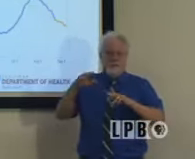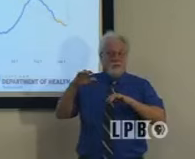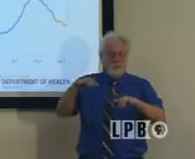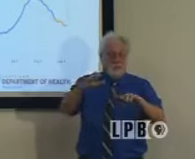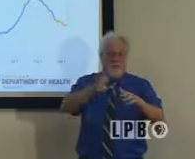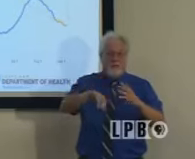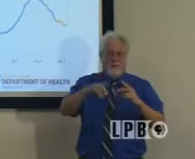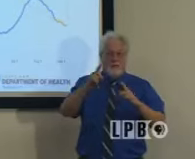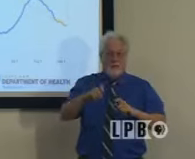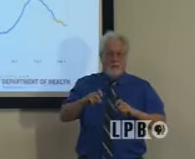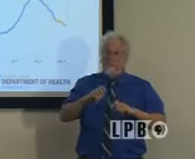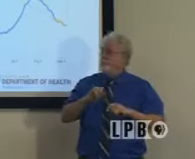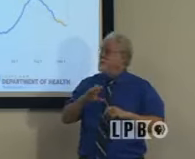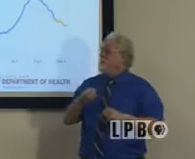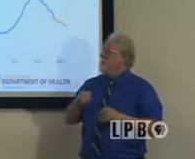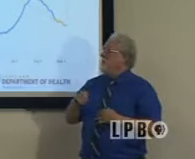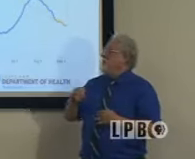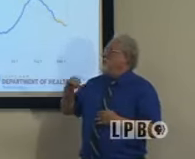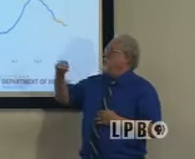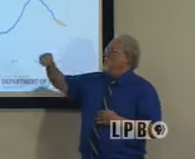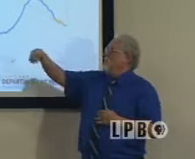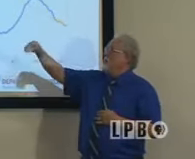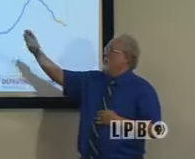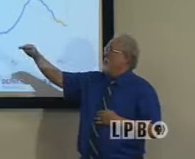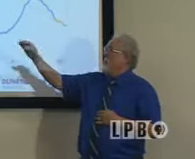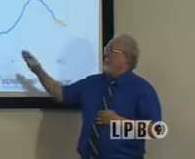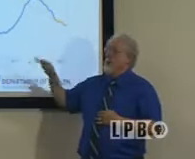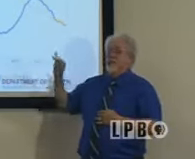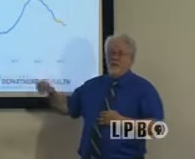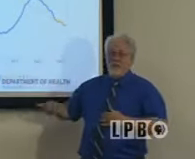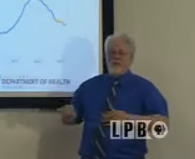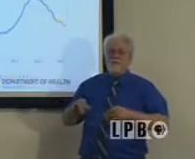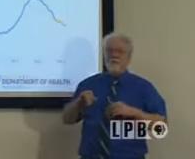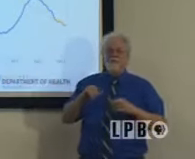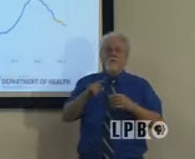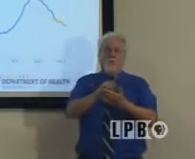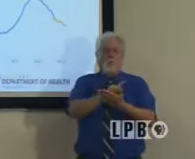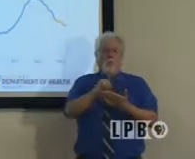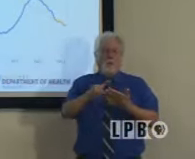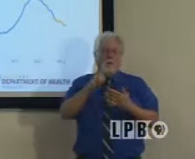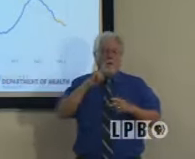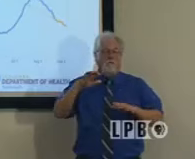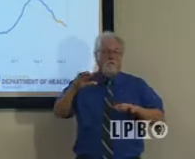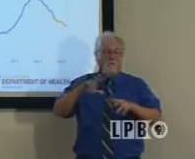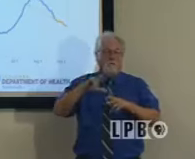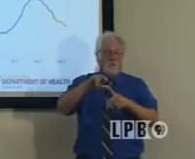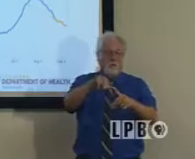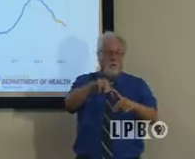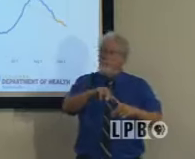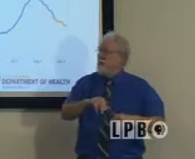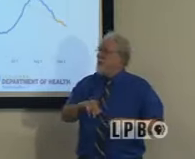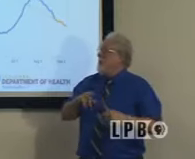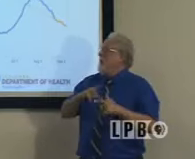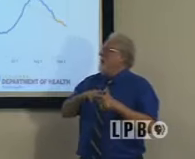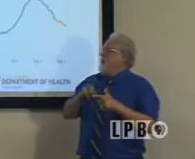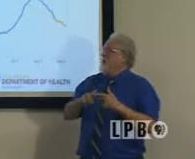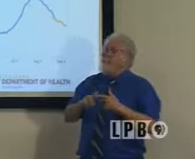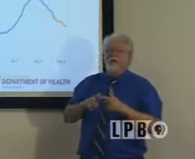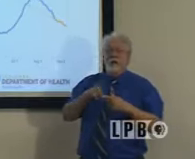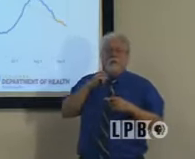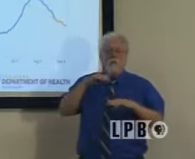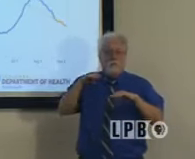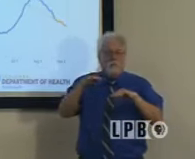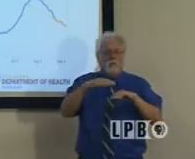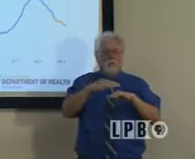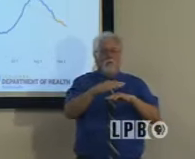tested. So you see this decline there that really represents that week of the storms, but then an incline that's coming